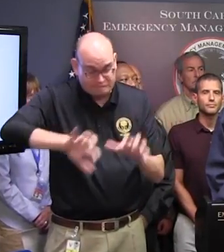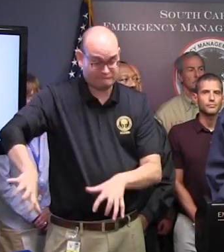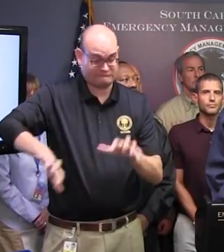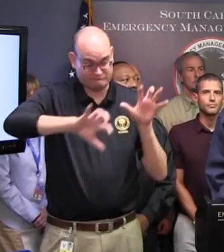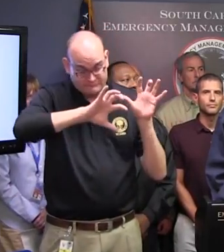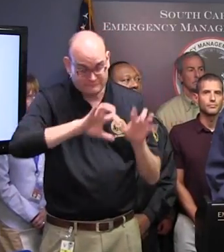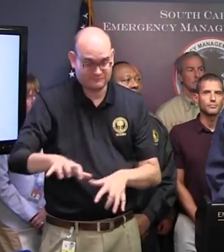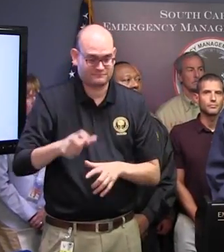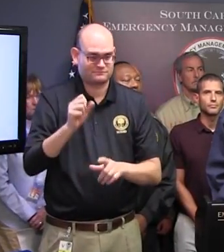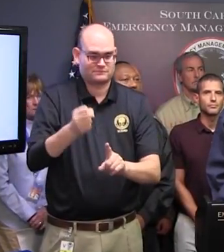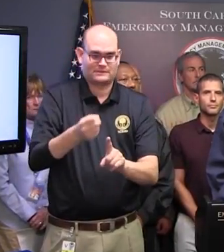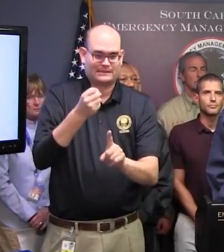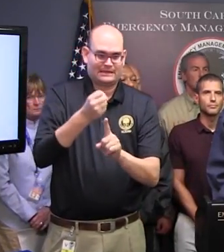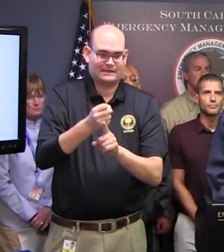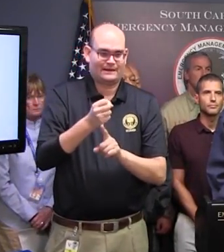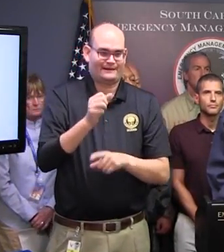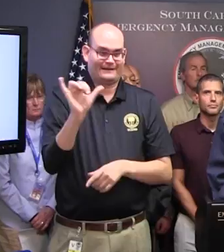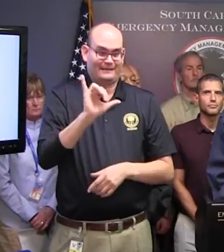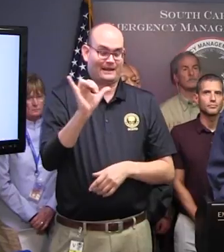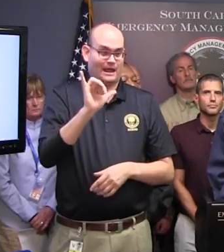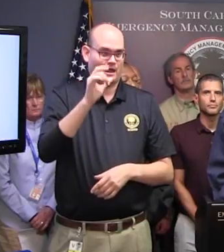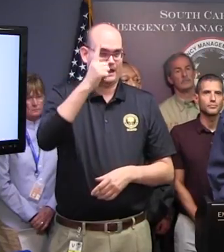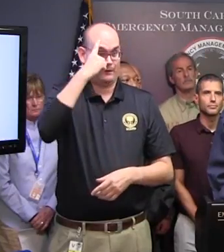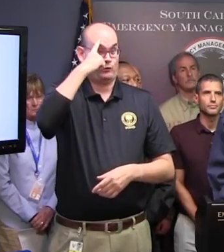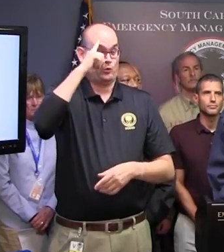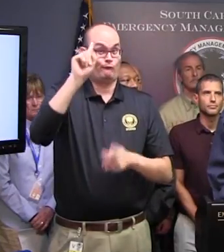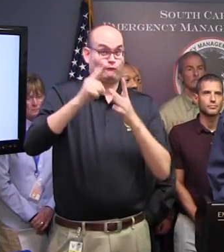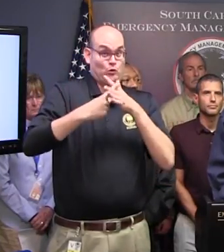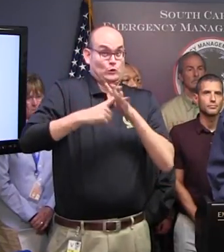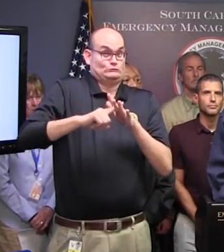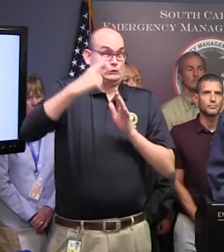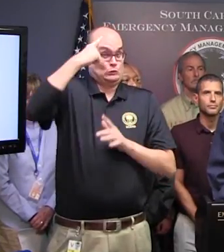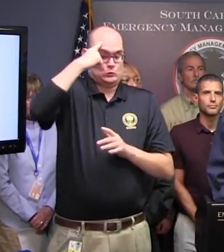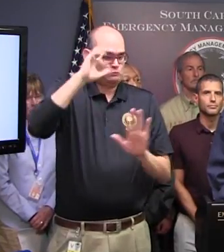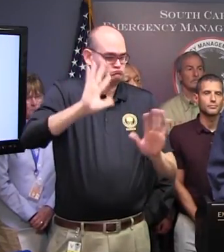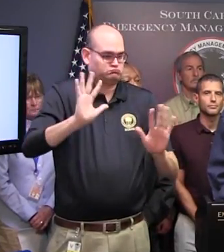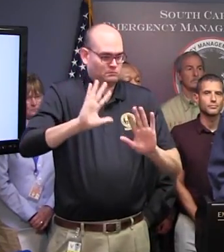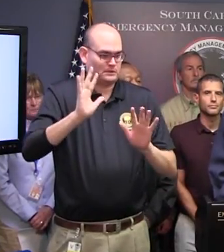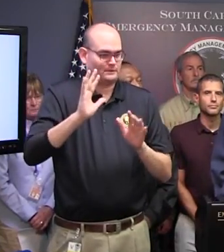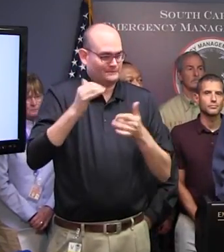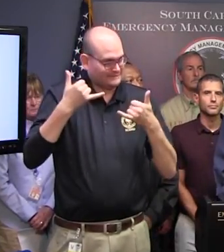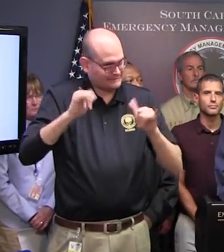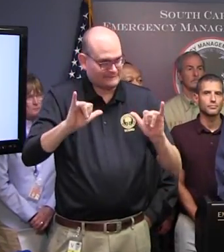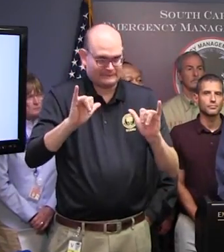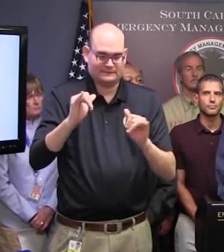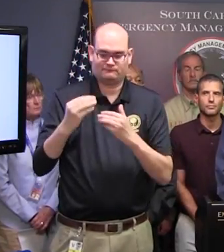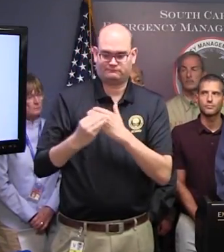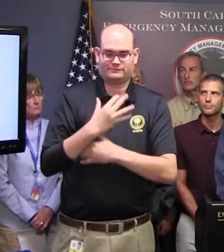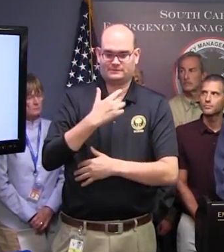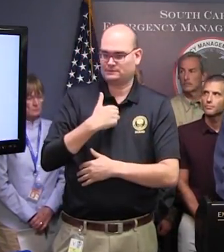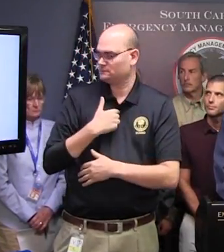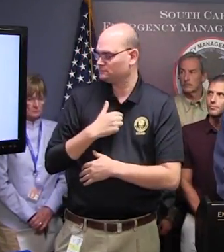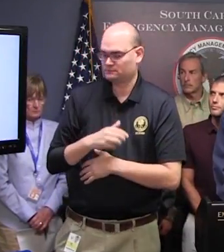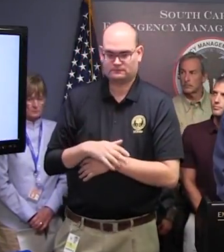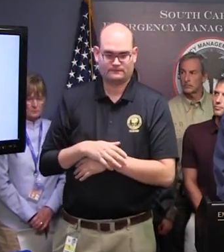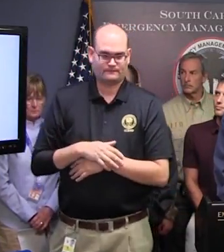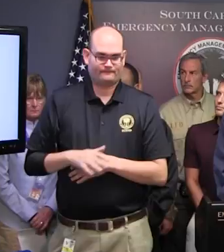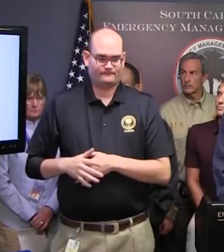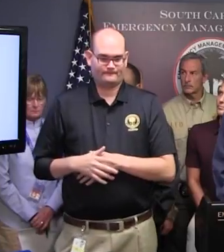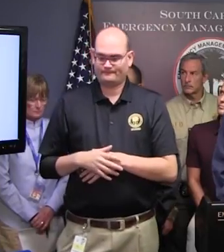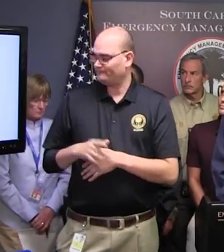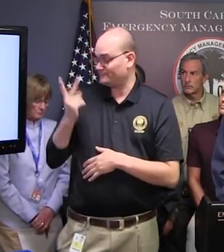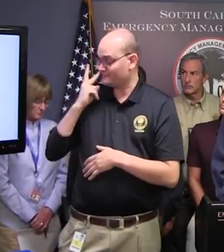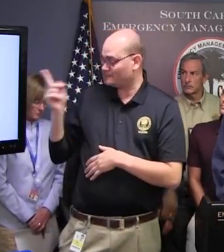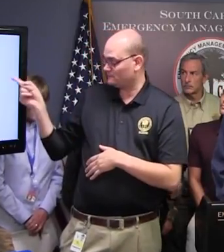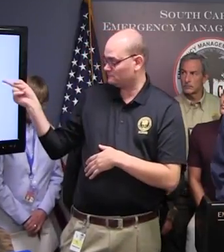like we thought it might, but it is still hitting us, and it will hit hard. And you can see on the video monitor, we don't have